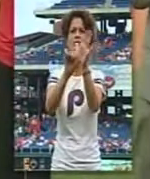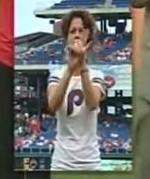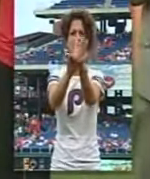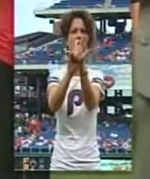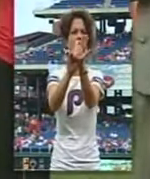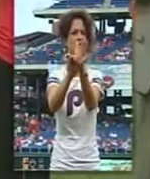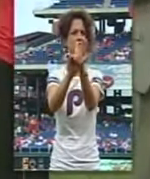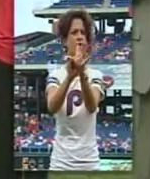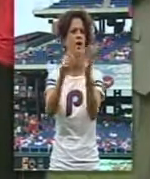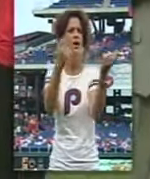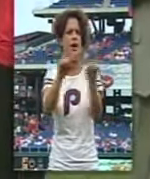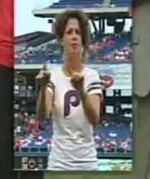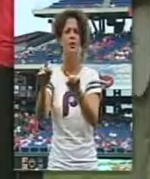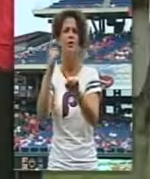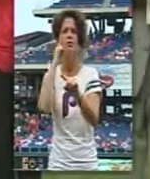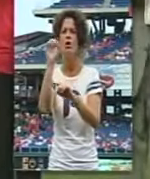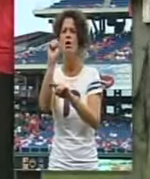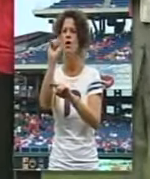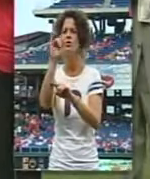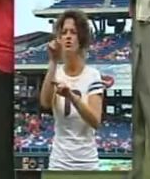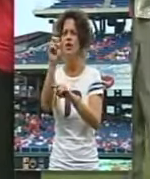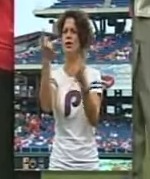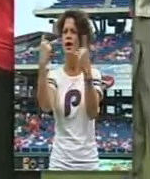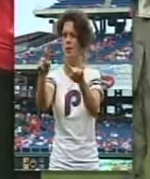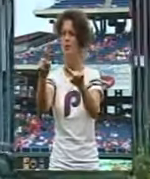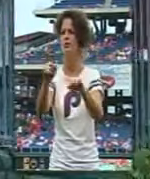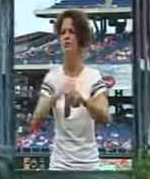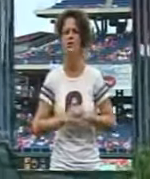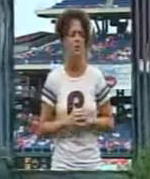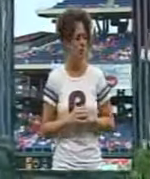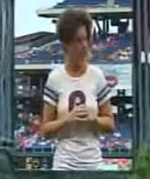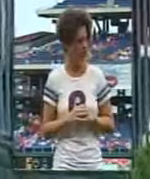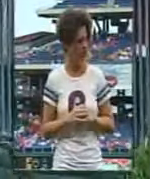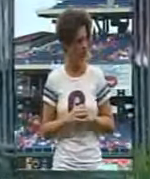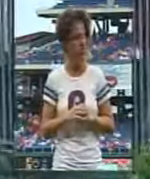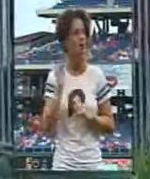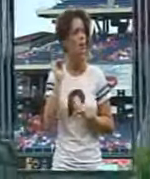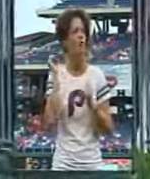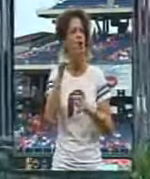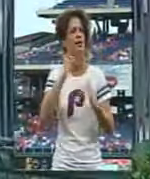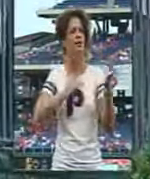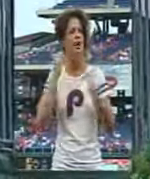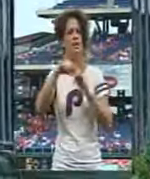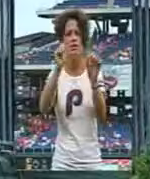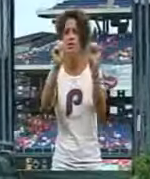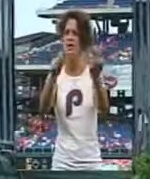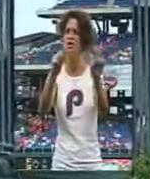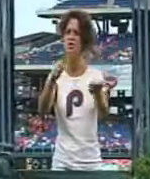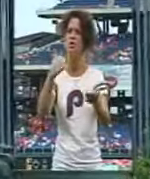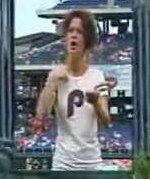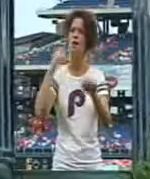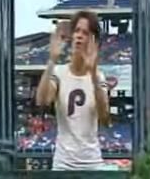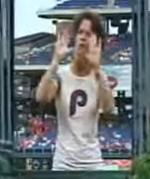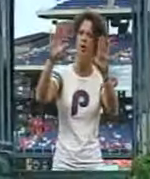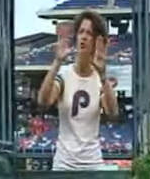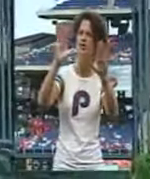umpires calling balls and strikes began. The Deaf community is excited at the potential to have one of